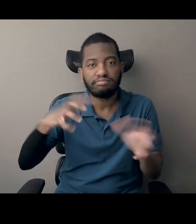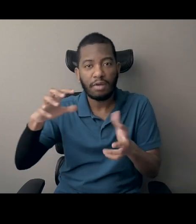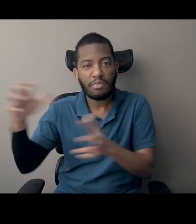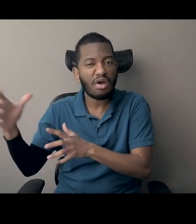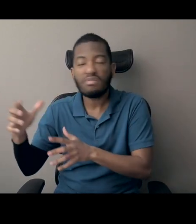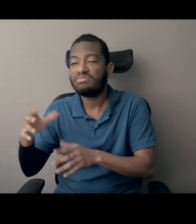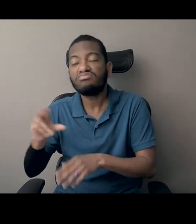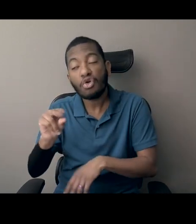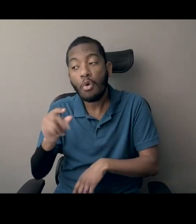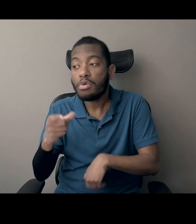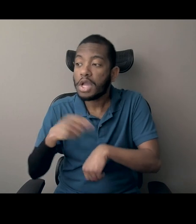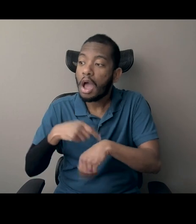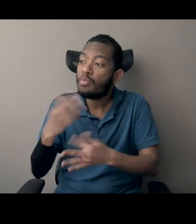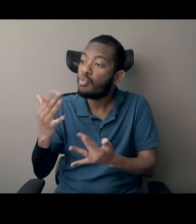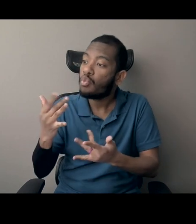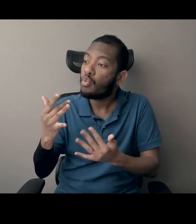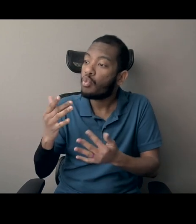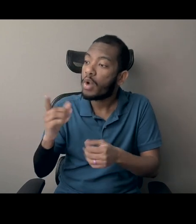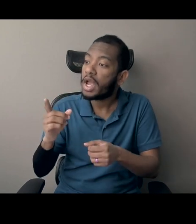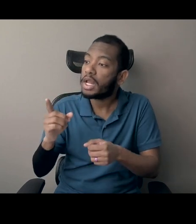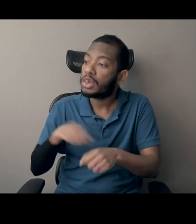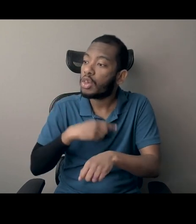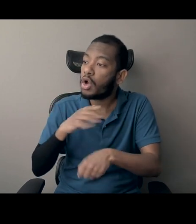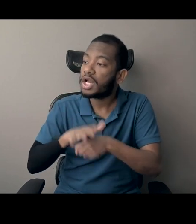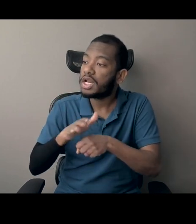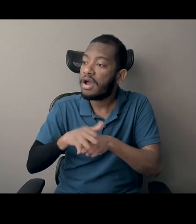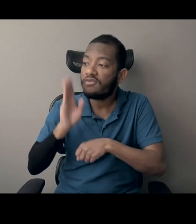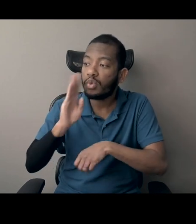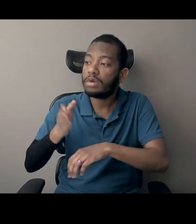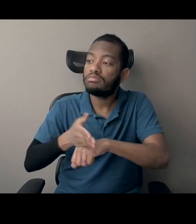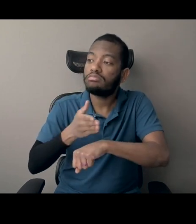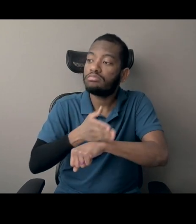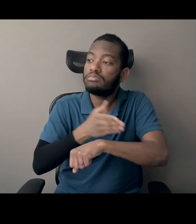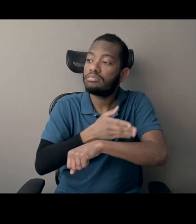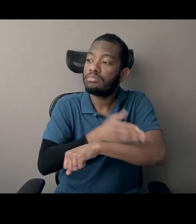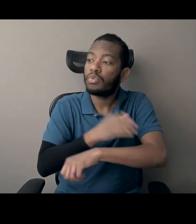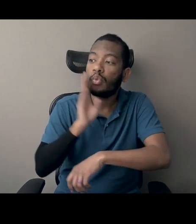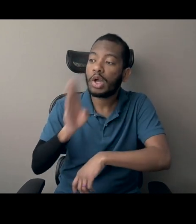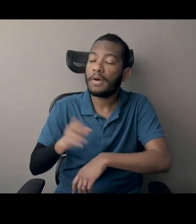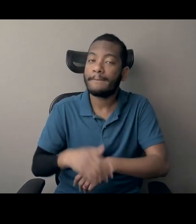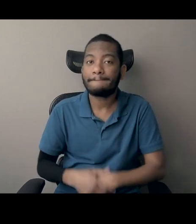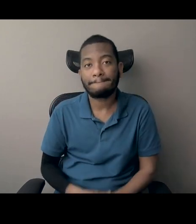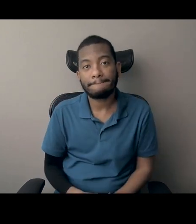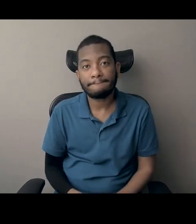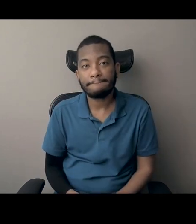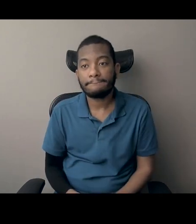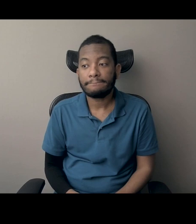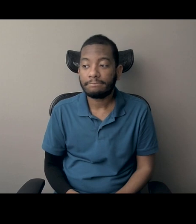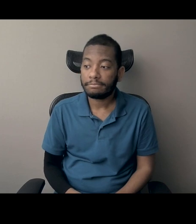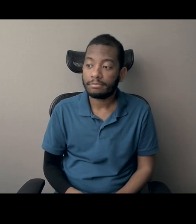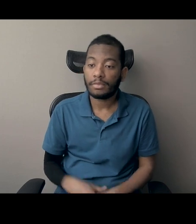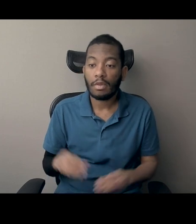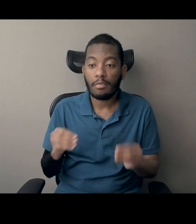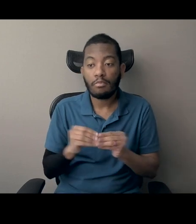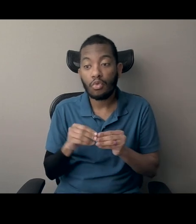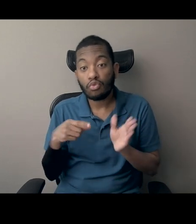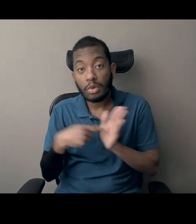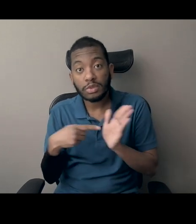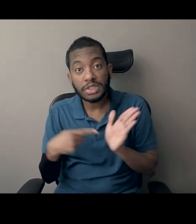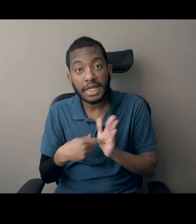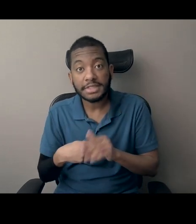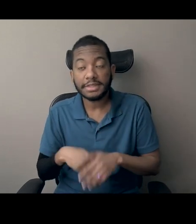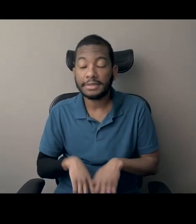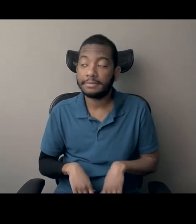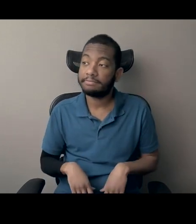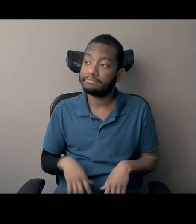baked into our country's history. But, you know, with time, we, you know, had greater democratic representation. We had elected